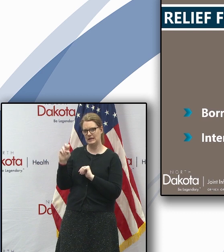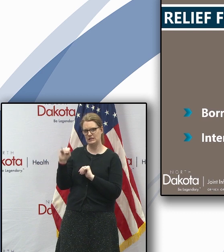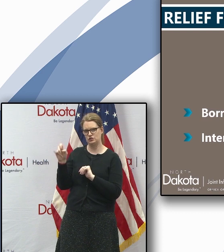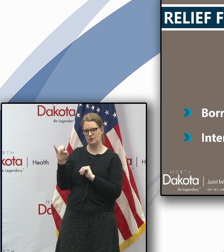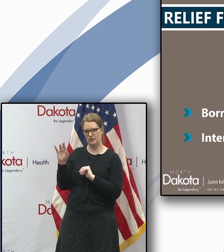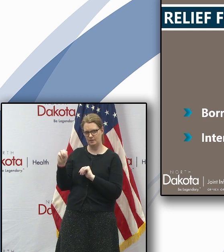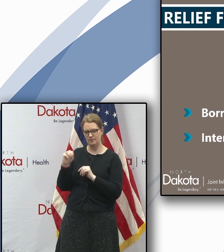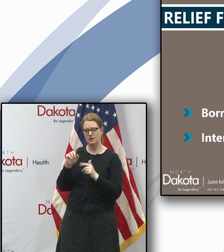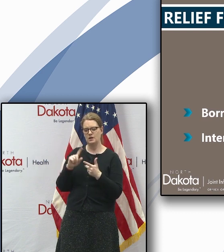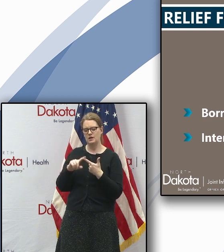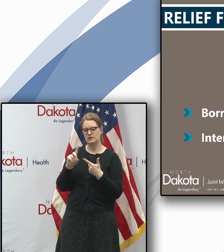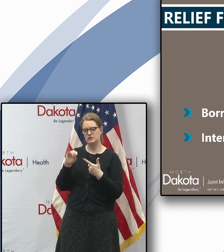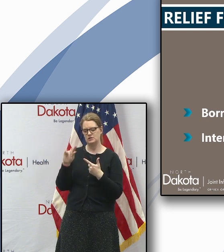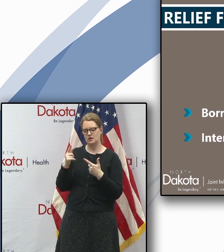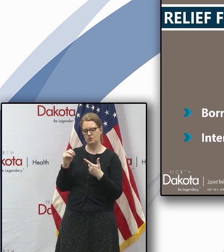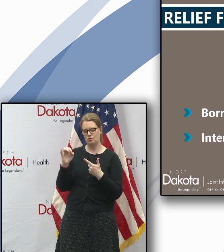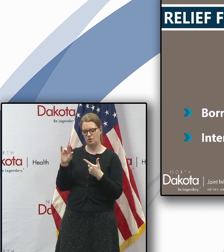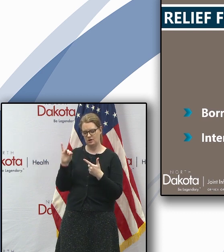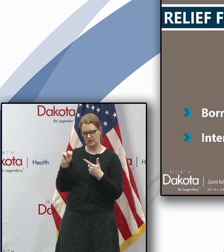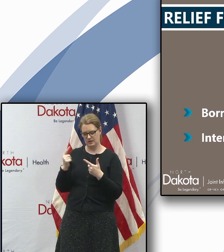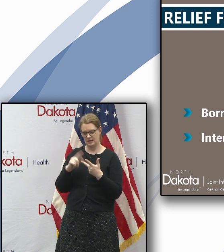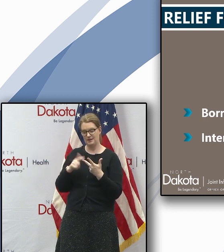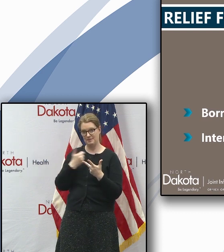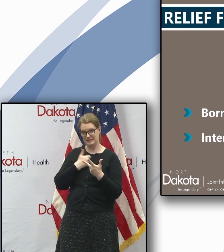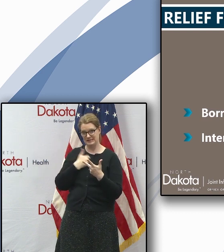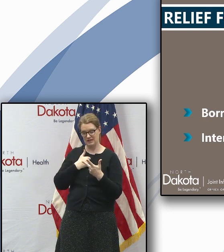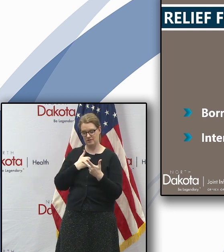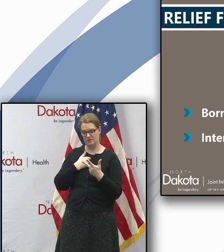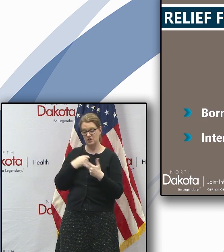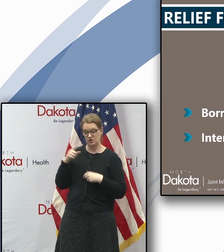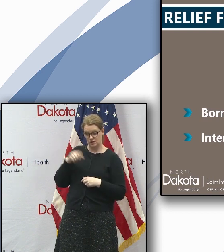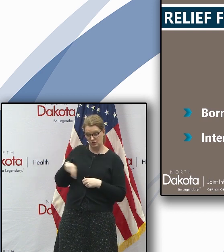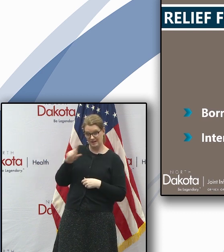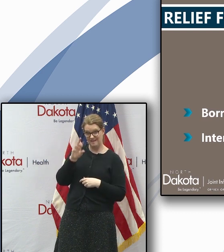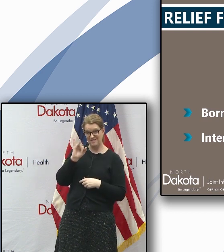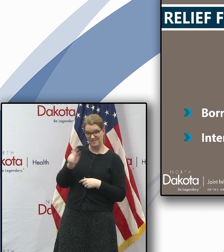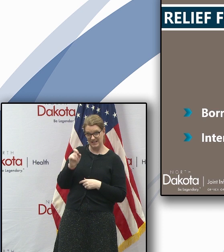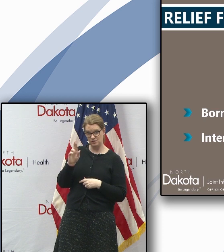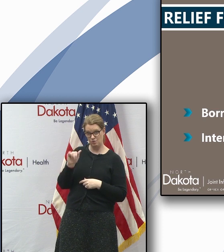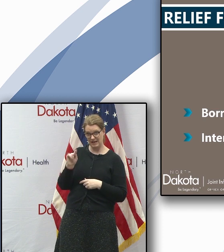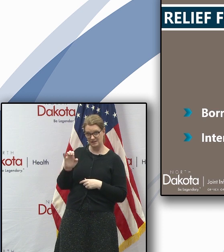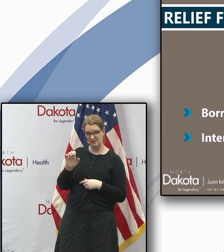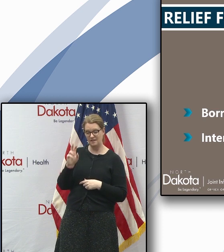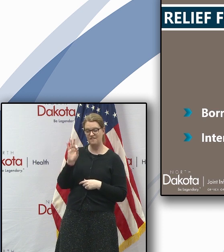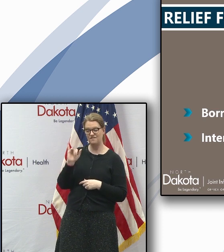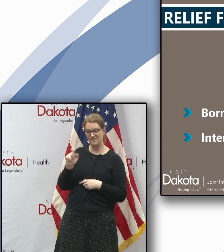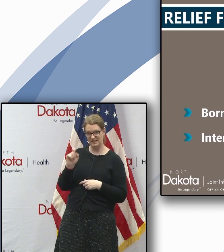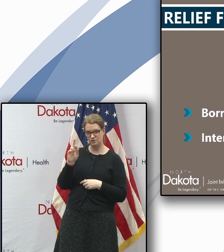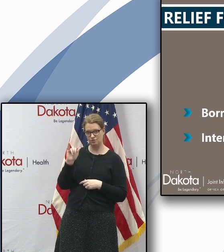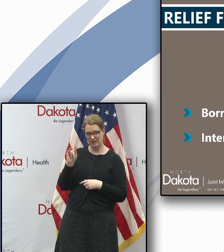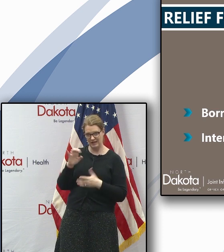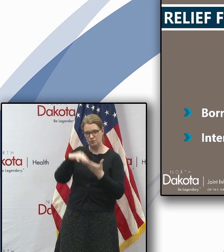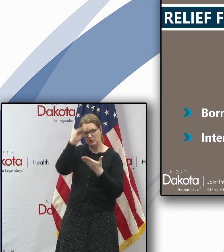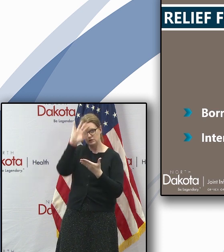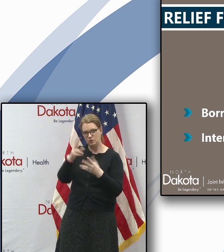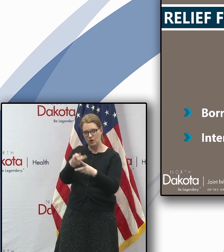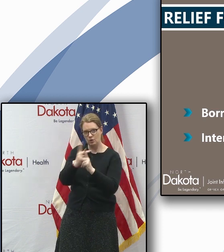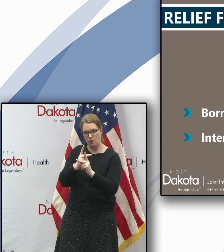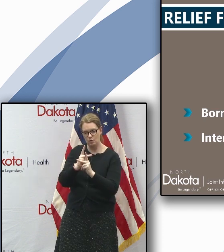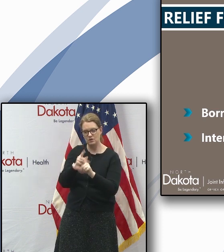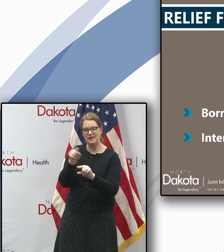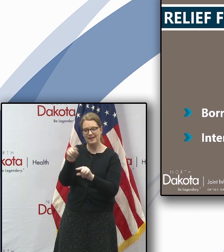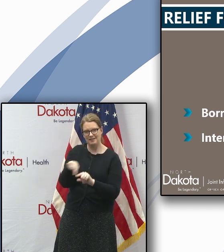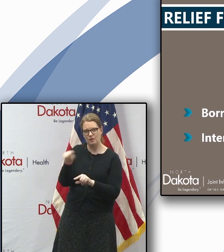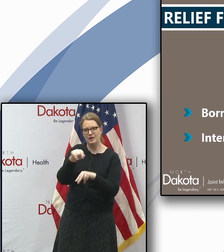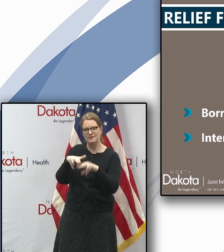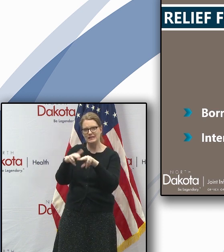myself is that all borrowers that had a fixed rate student loan that had a fixed rate will receive a decrease in